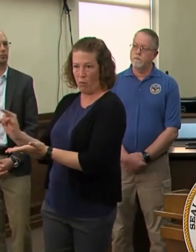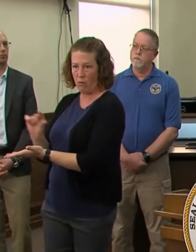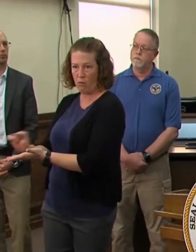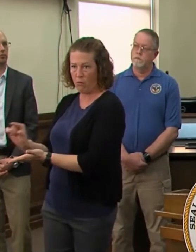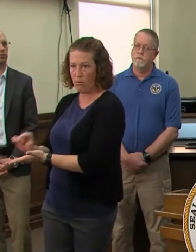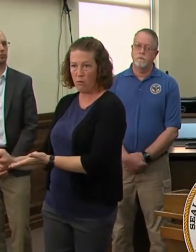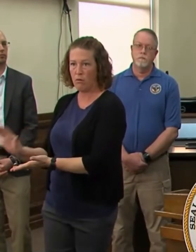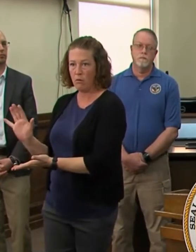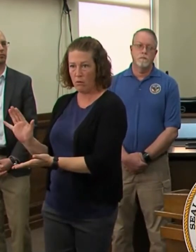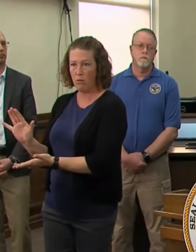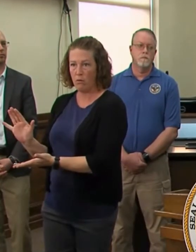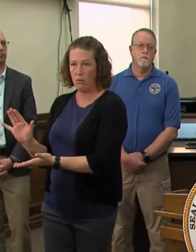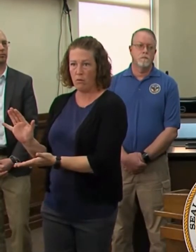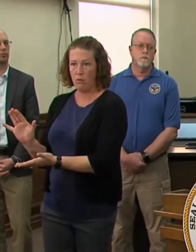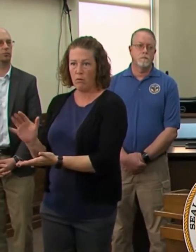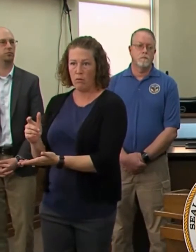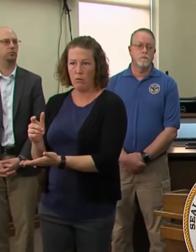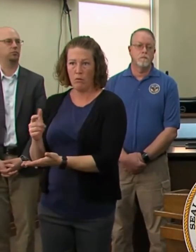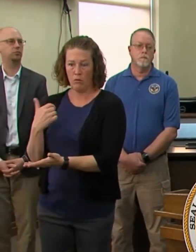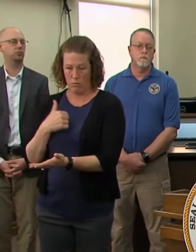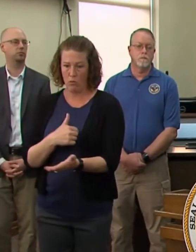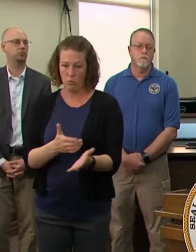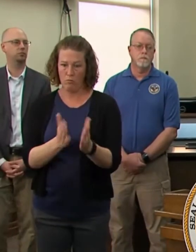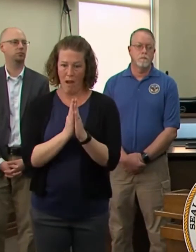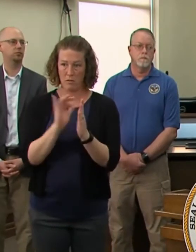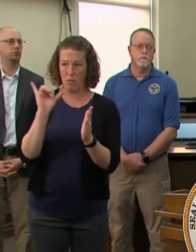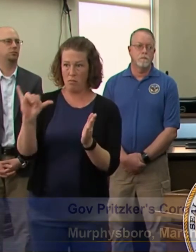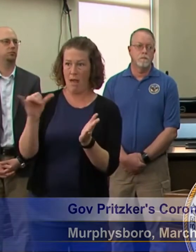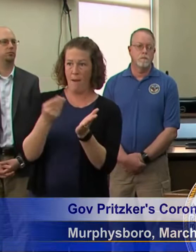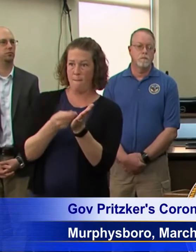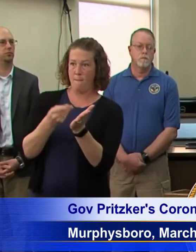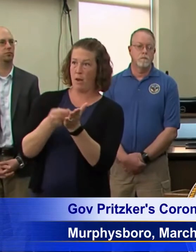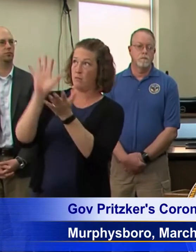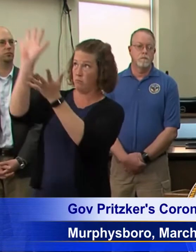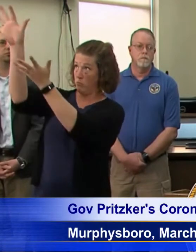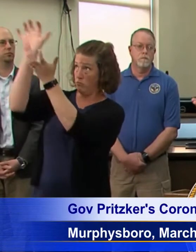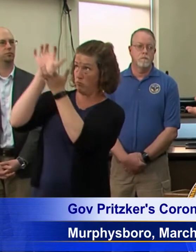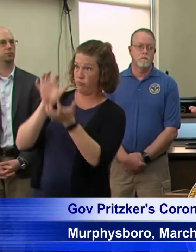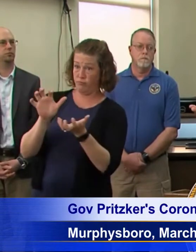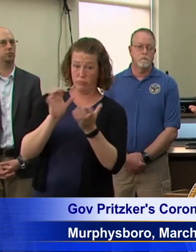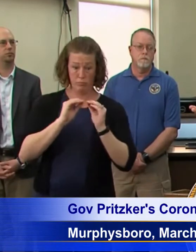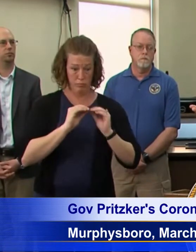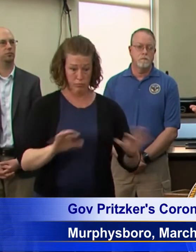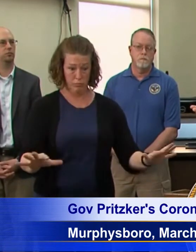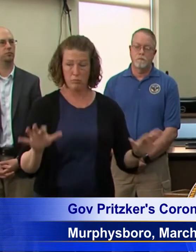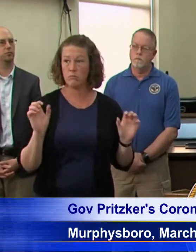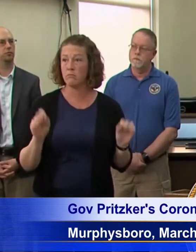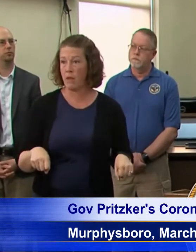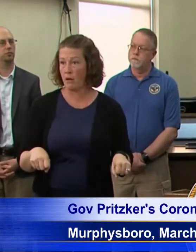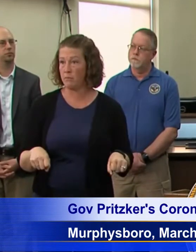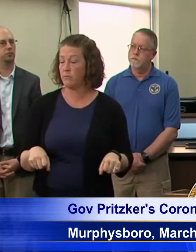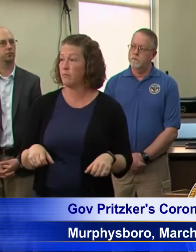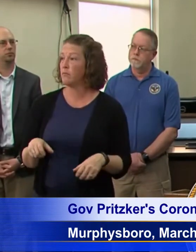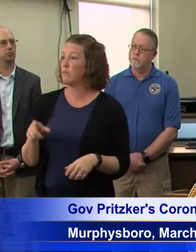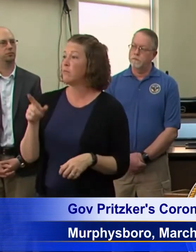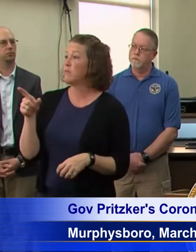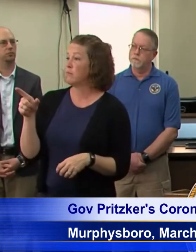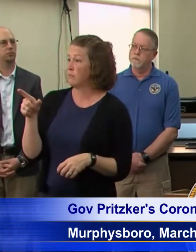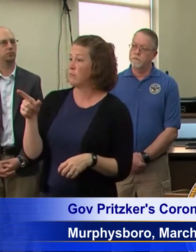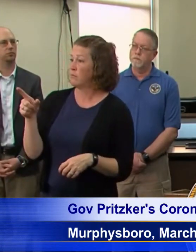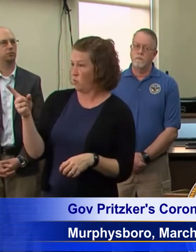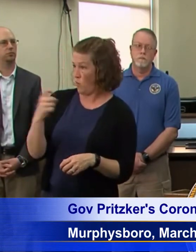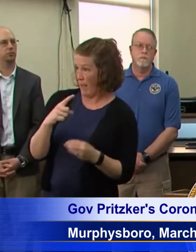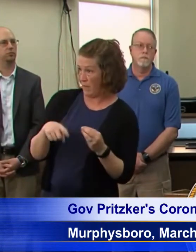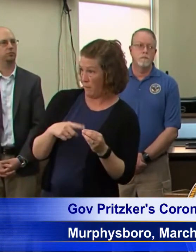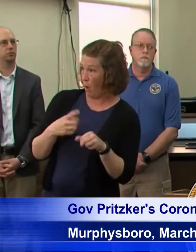sent, you know, unemployment dollars be sent to the state to cover that. Let's see, you asked about evictions. Thank you. And